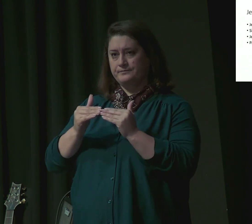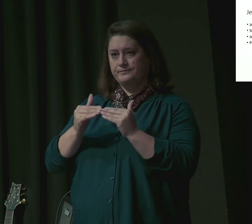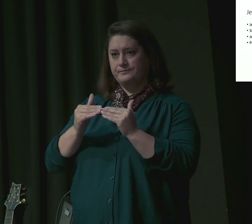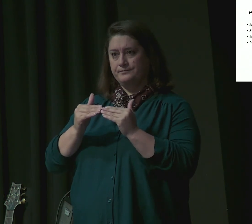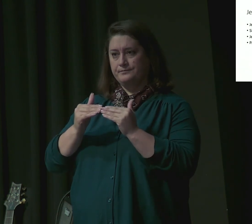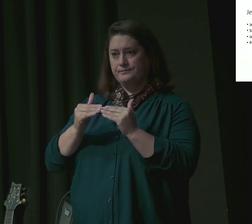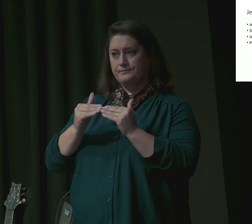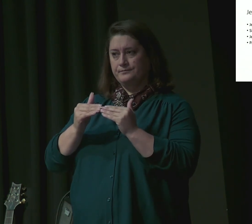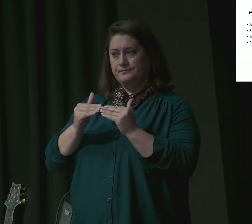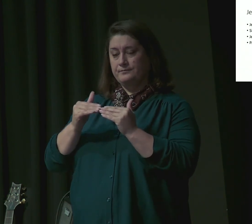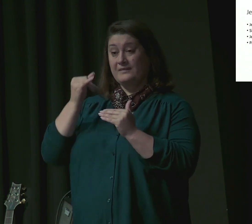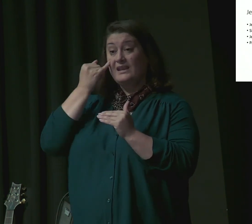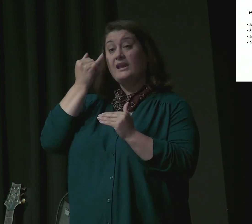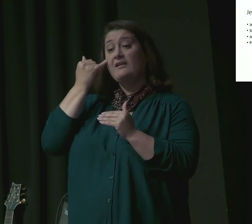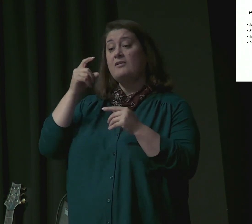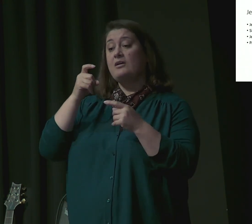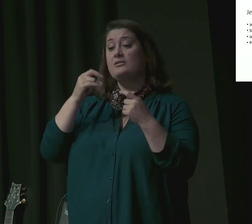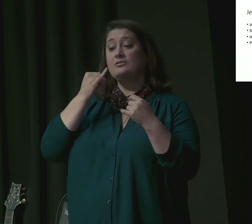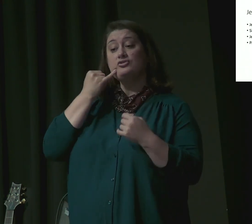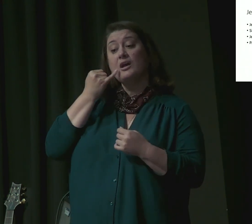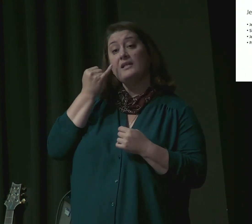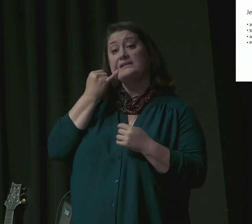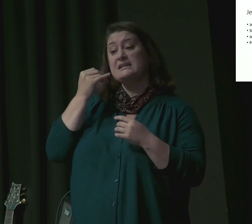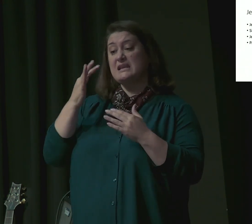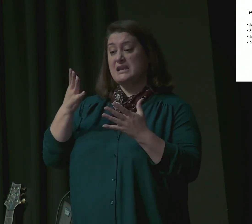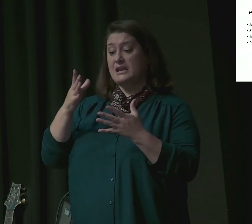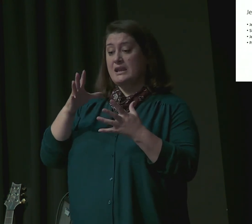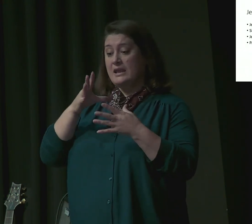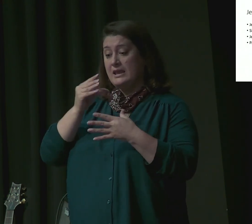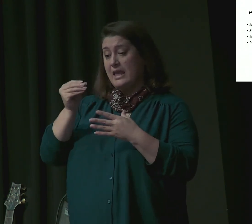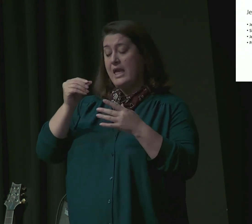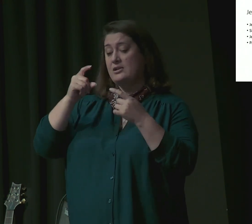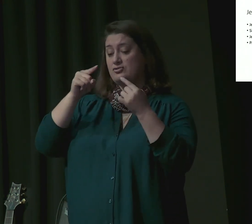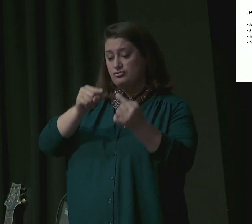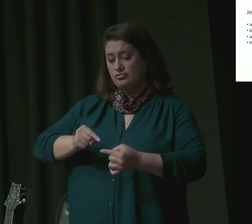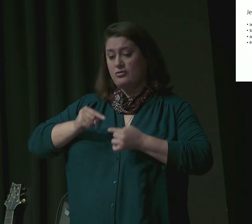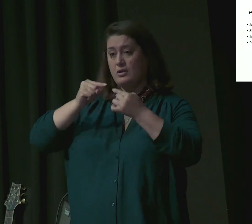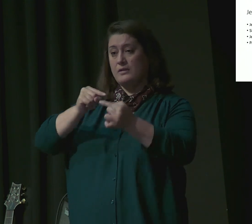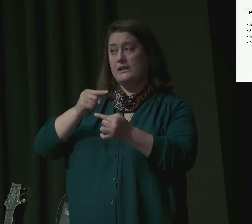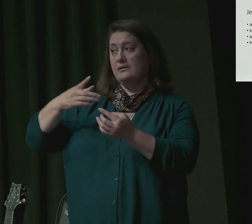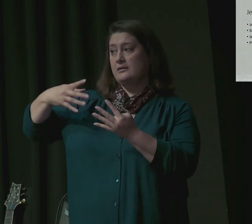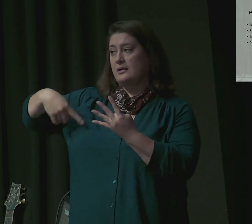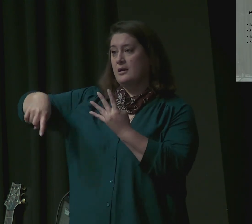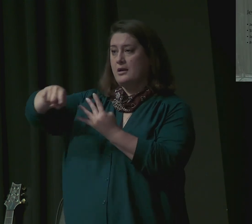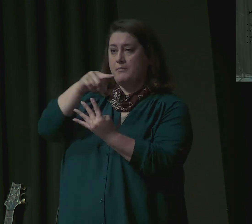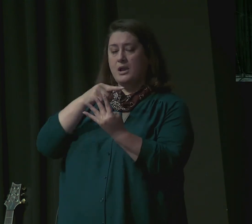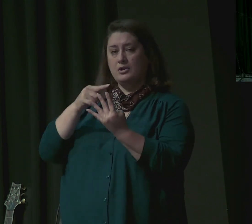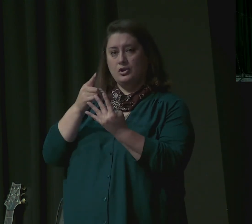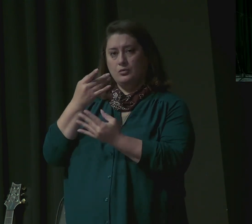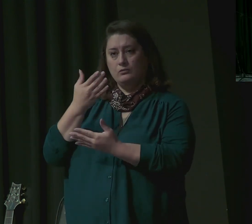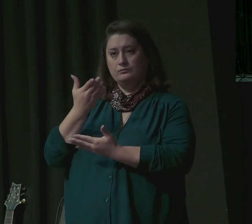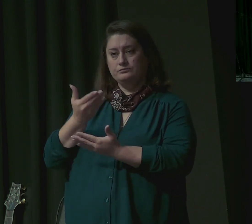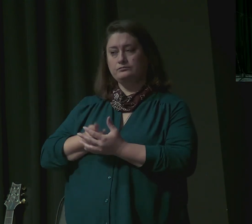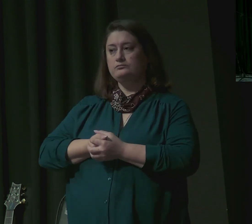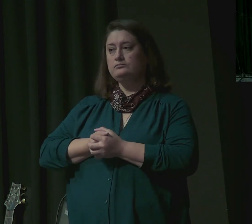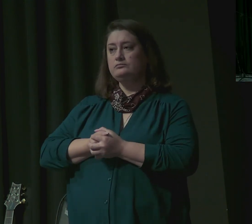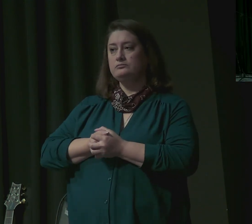you are you not then of the flesh and behaving only in a very human